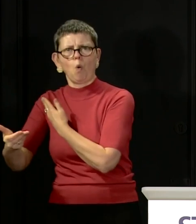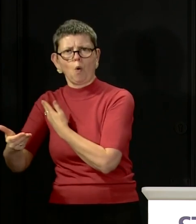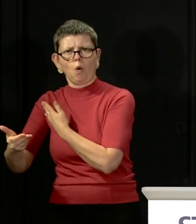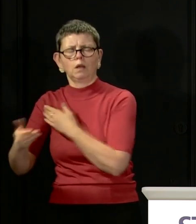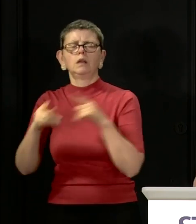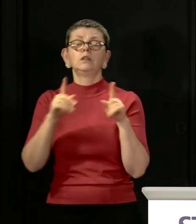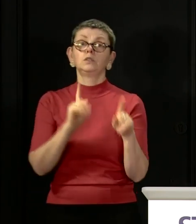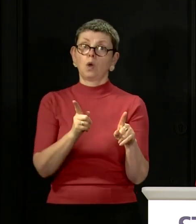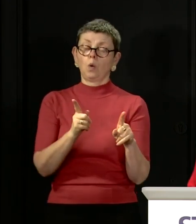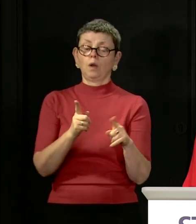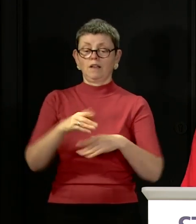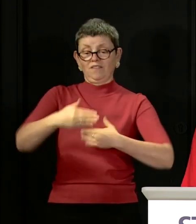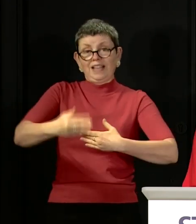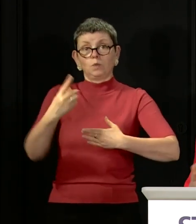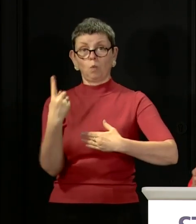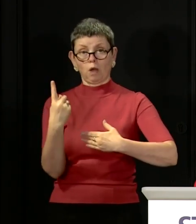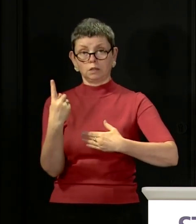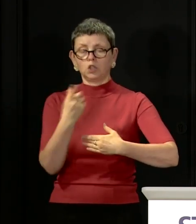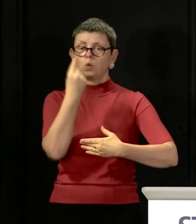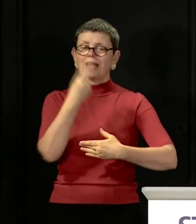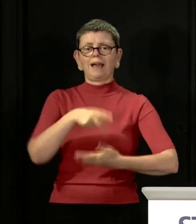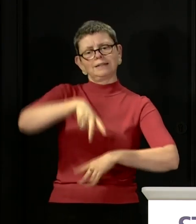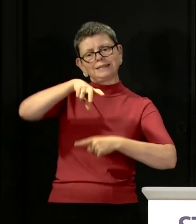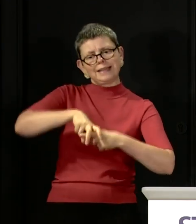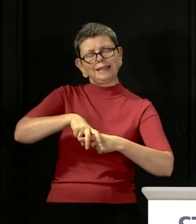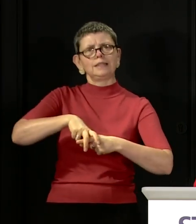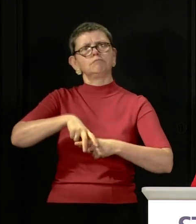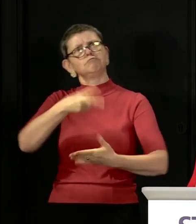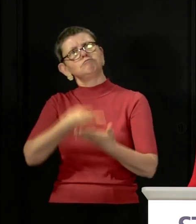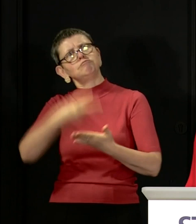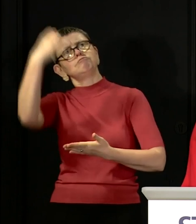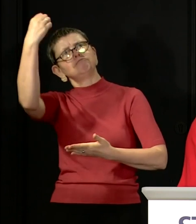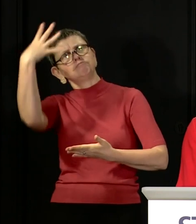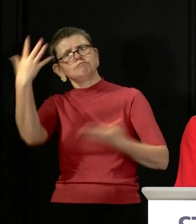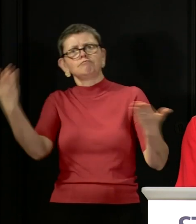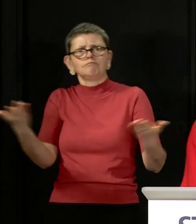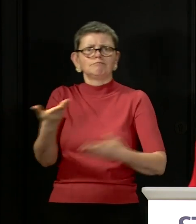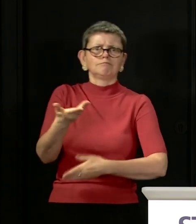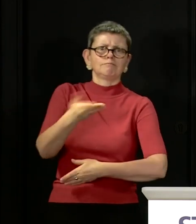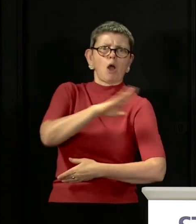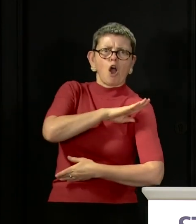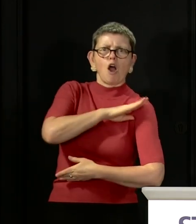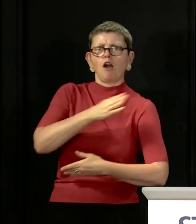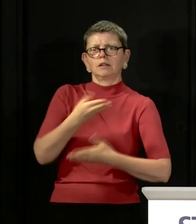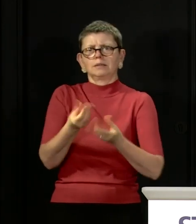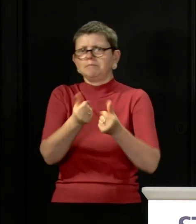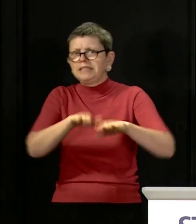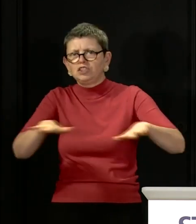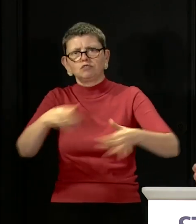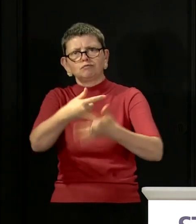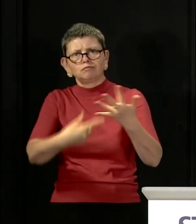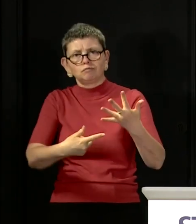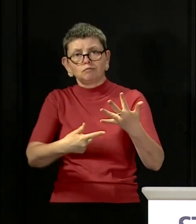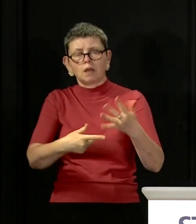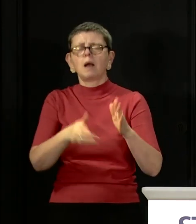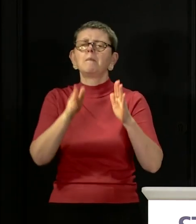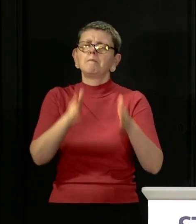You'll be able in this first phase to sit outside or sunbathe in parks or other open areas and as long as you stay two metres